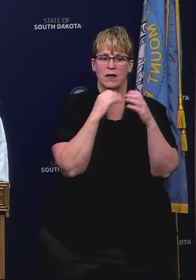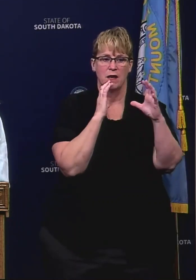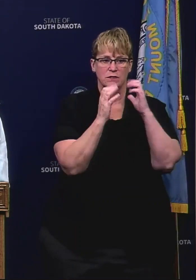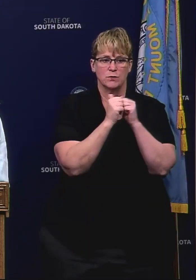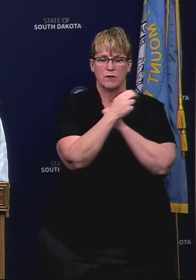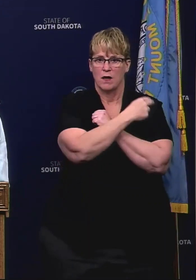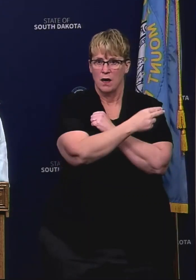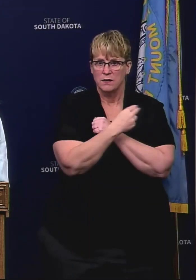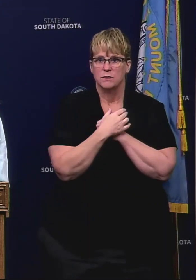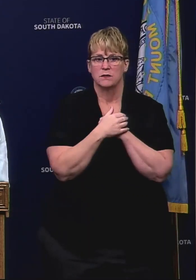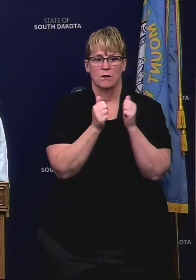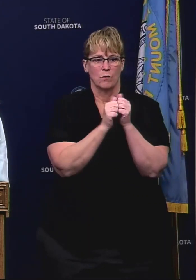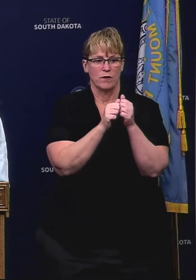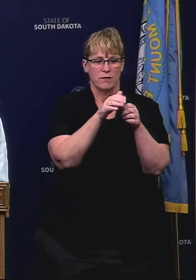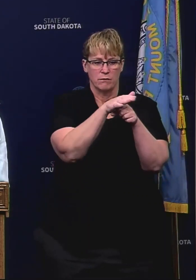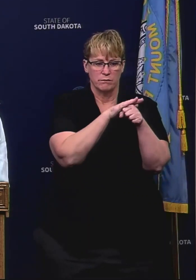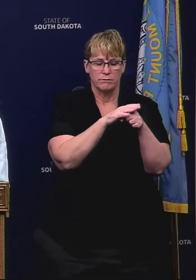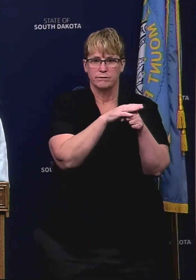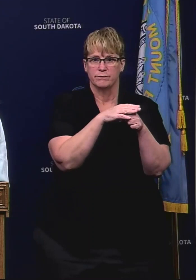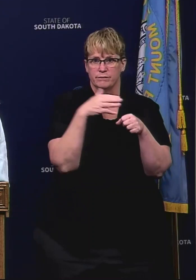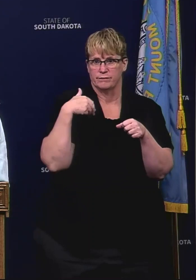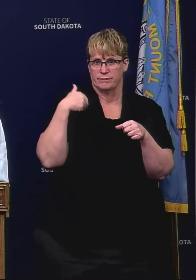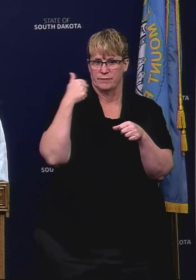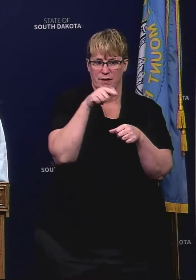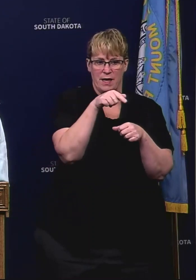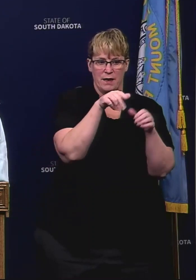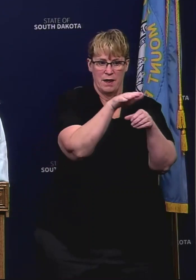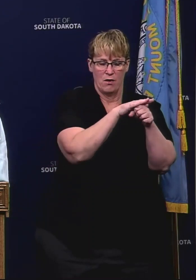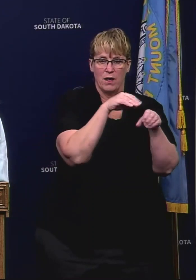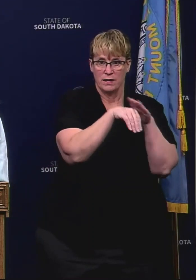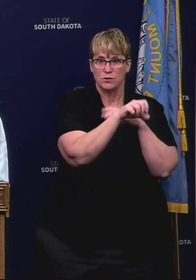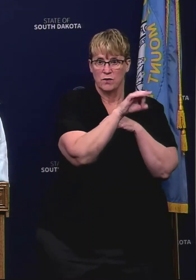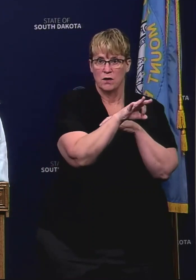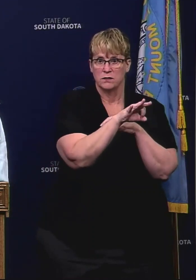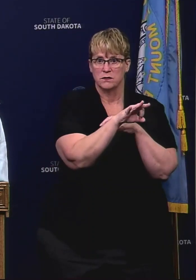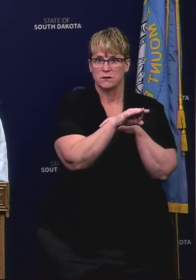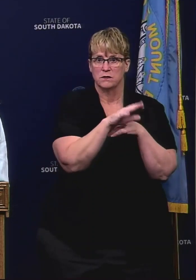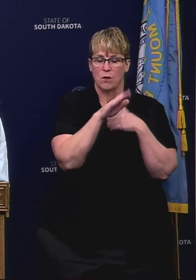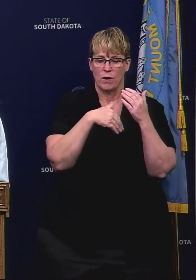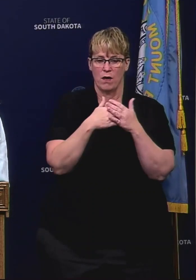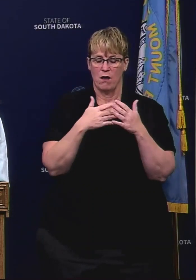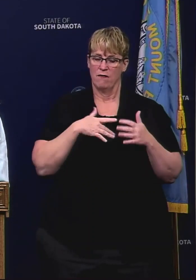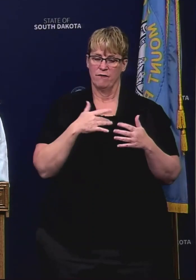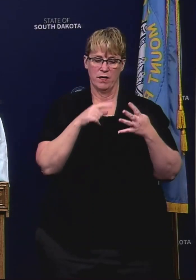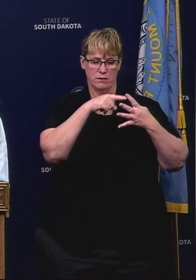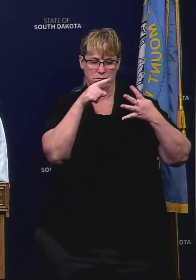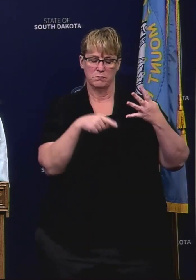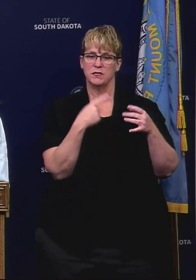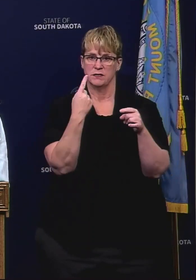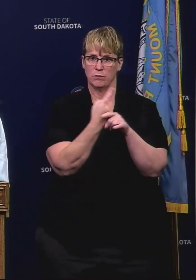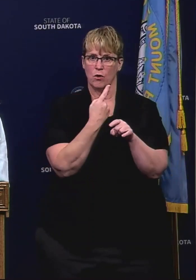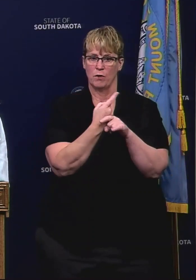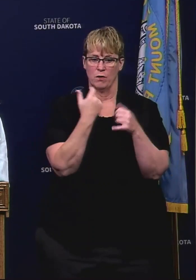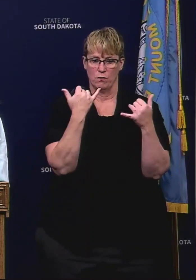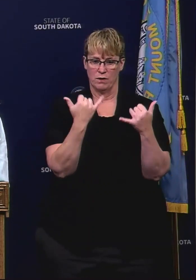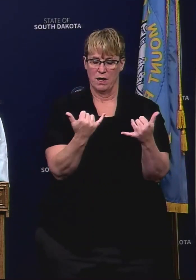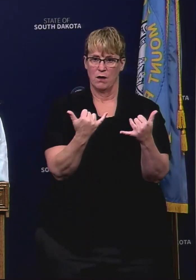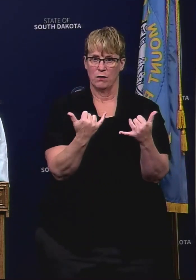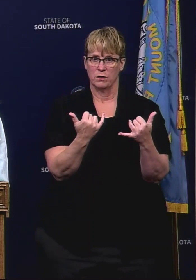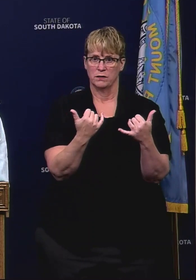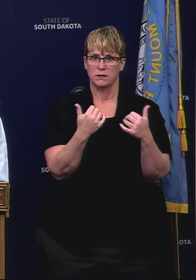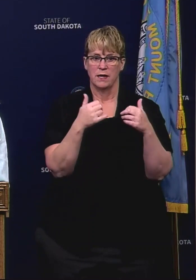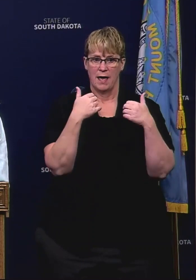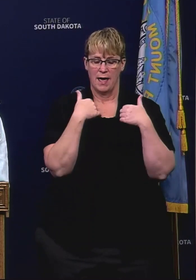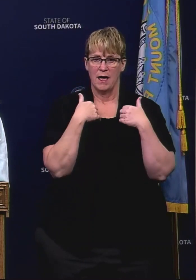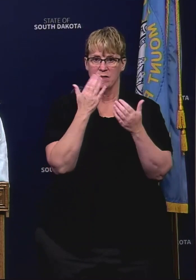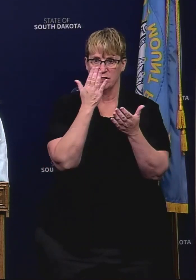systems with local officials in that area and in Sioux Falls and we all feel that it's appropriate at this time to let it